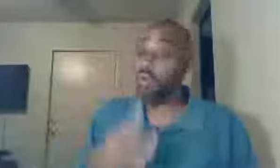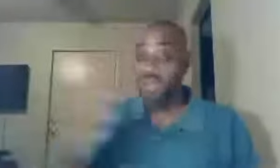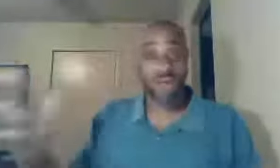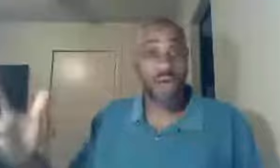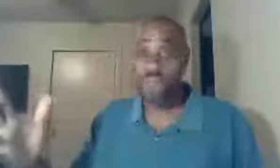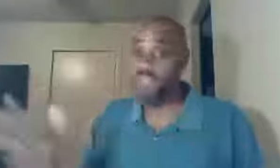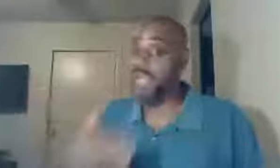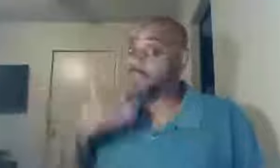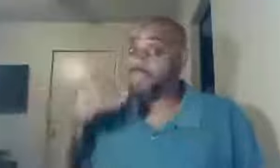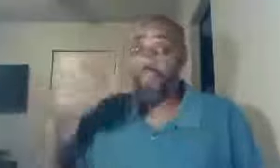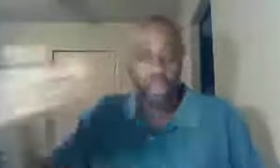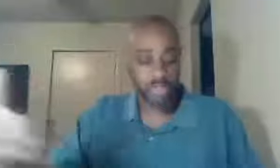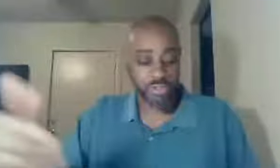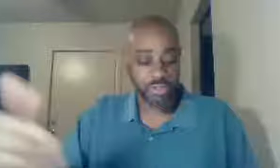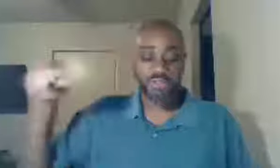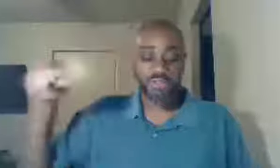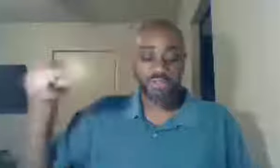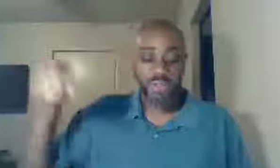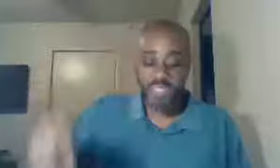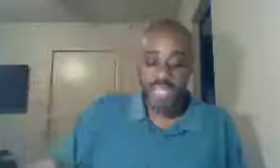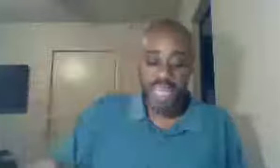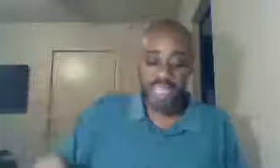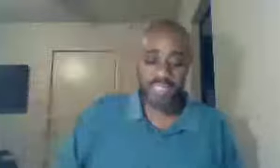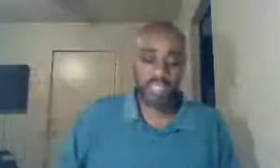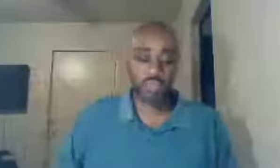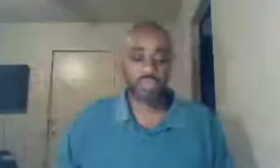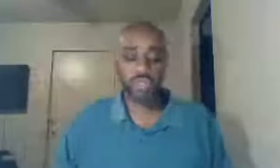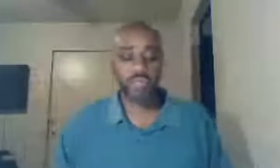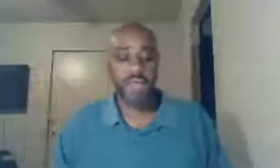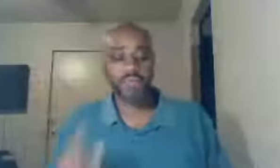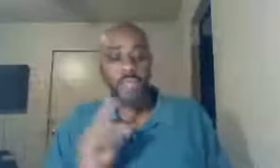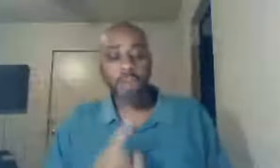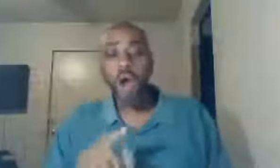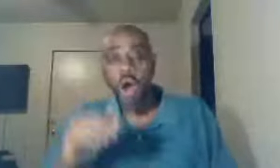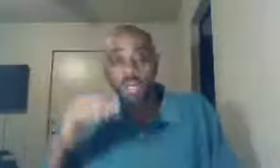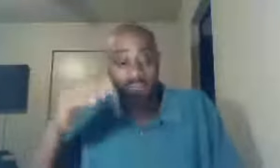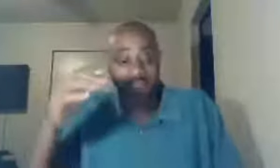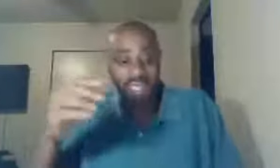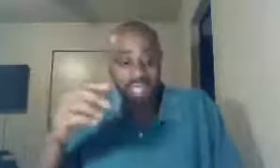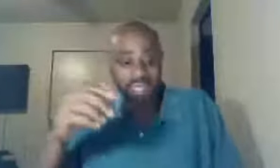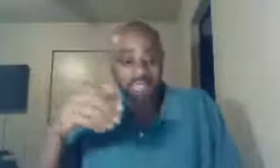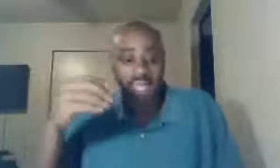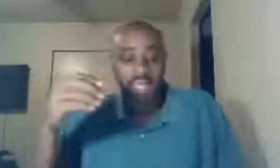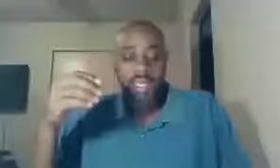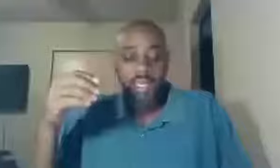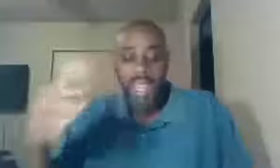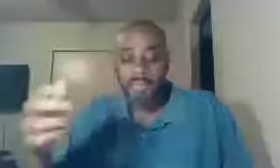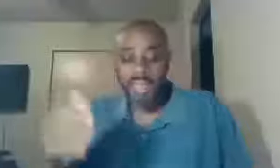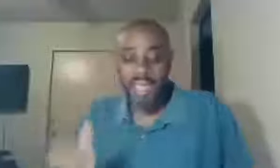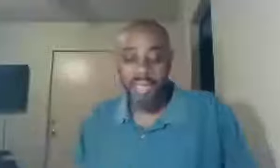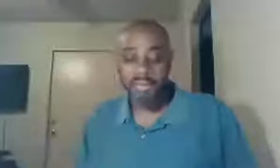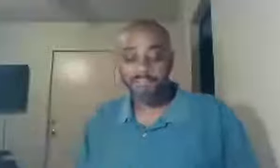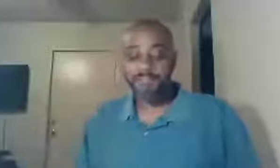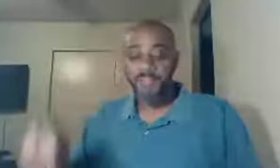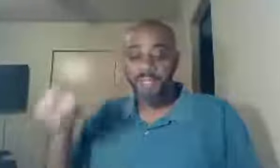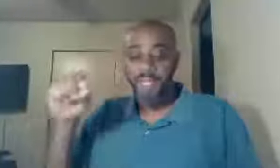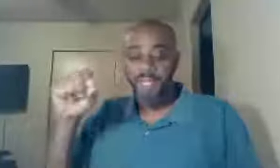won't cover all this now, we're just working through it, in verses 18 through 25, Paul ascends, like climbing a ladder, his